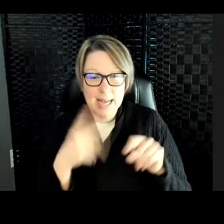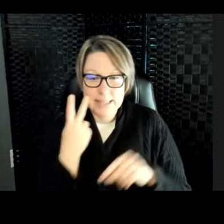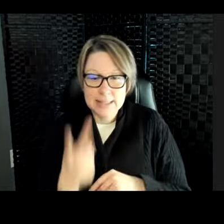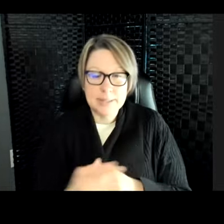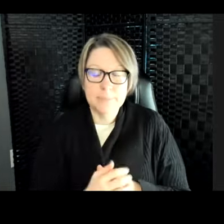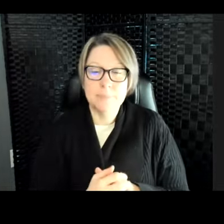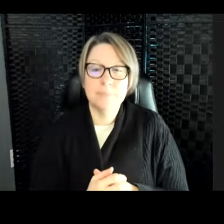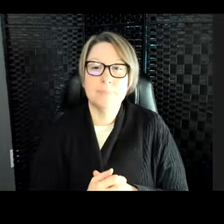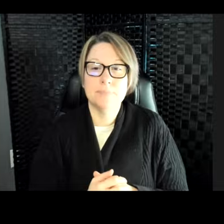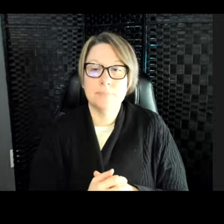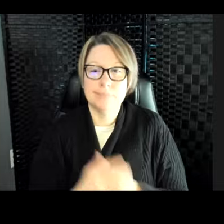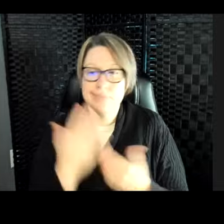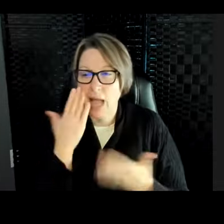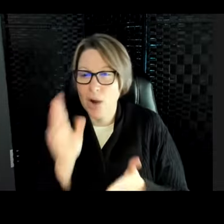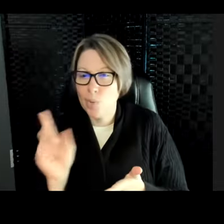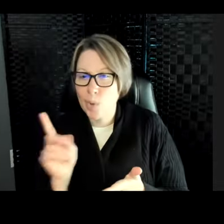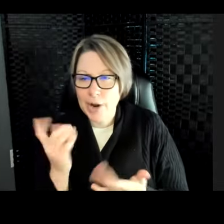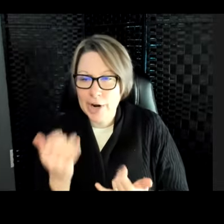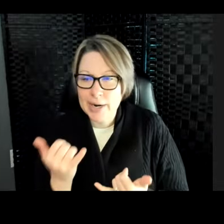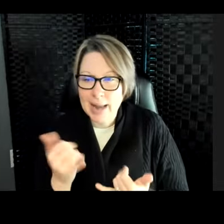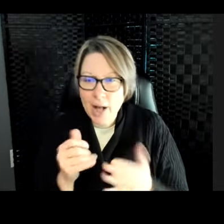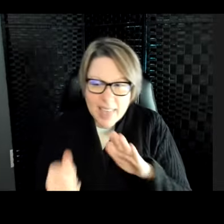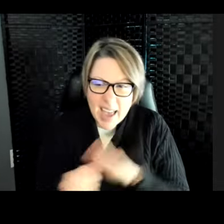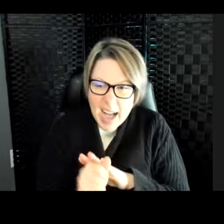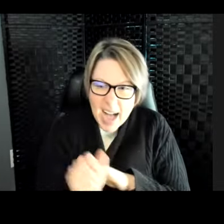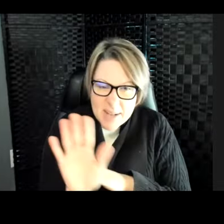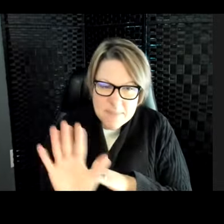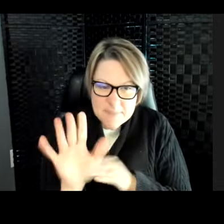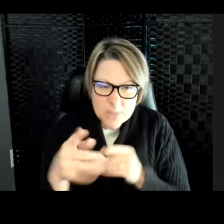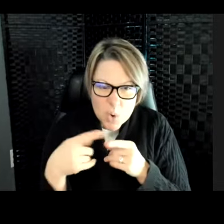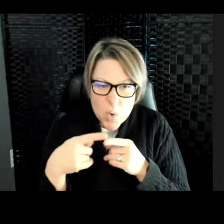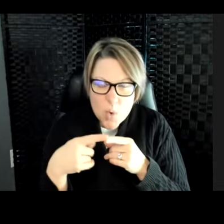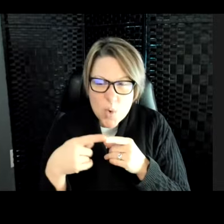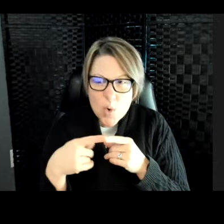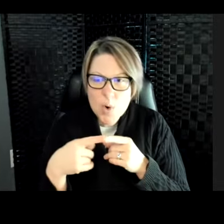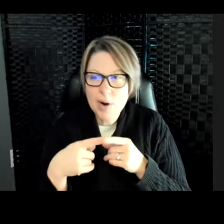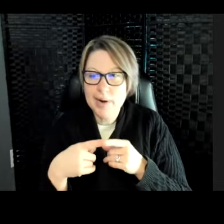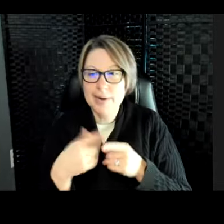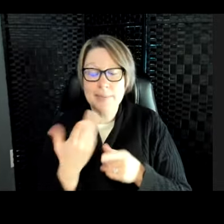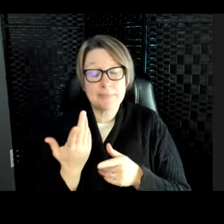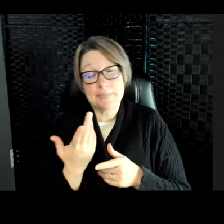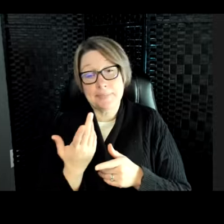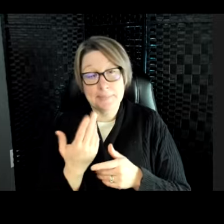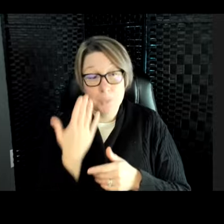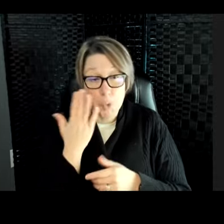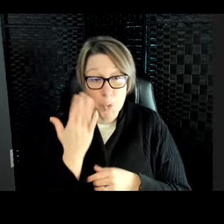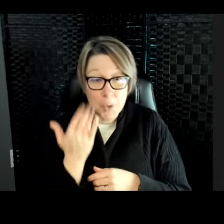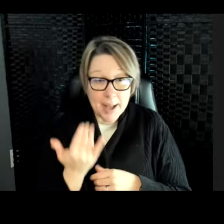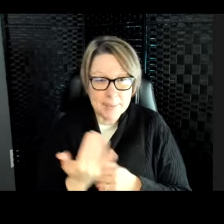I don't know where they are at the moment. They hide around that corner there. I don't know why they like that spot so much, but... There are a few that do